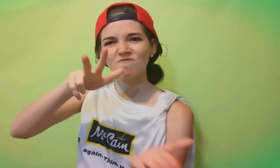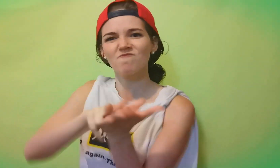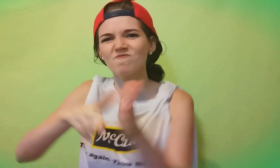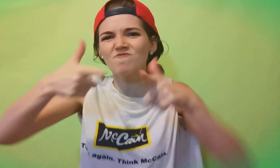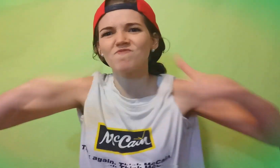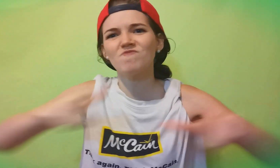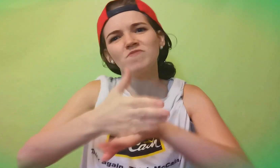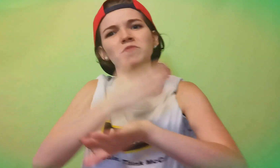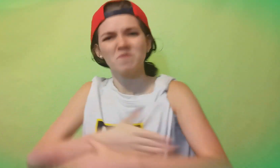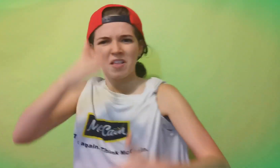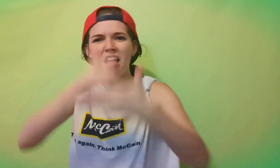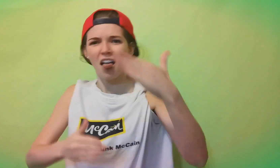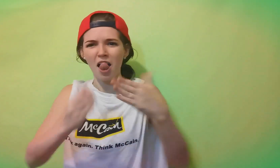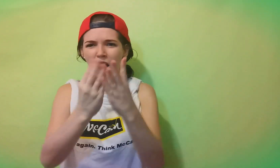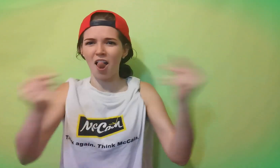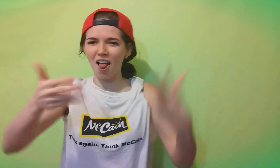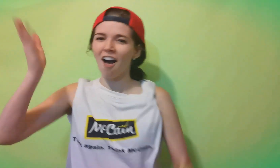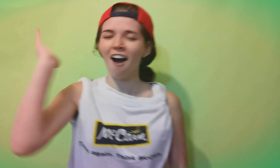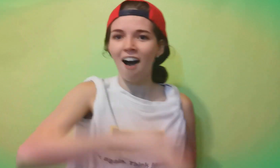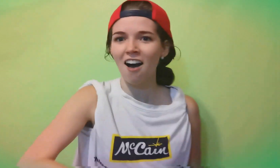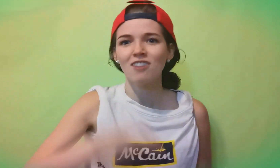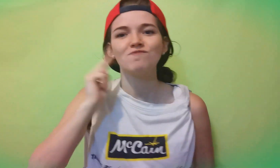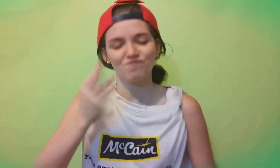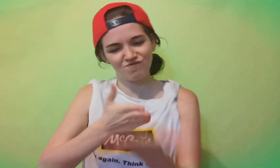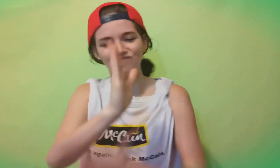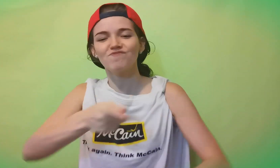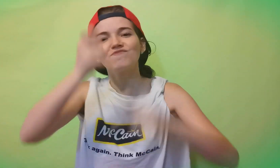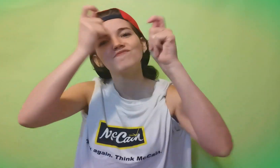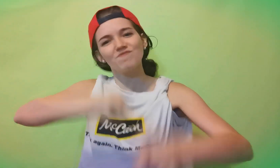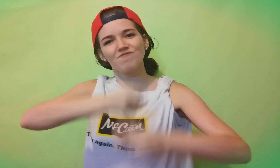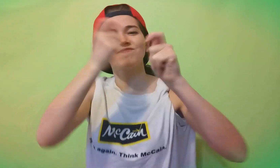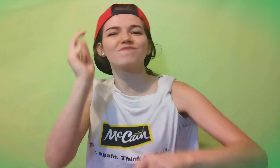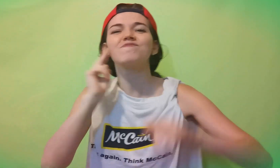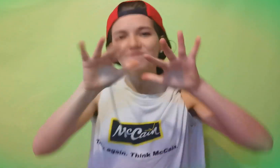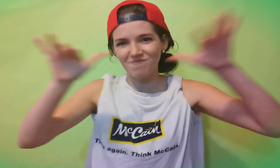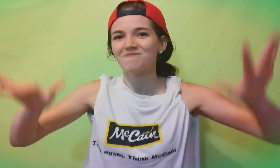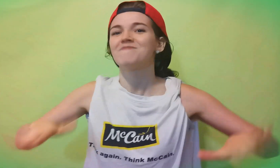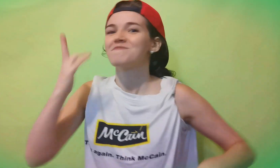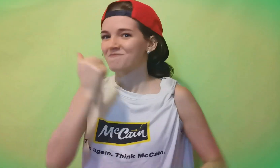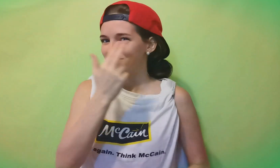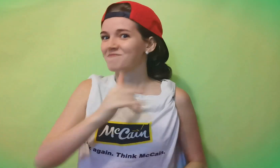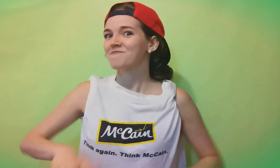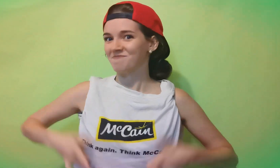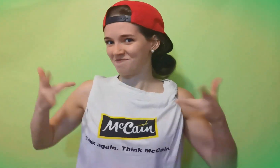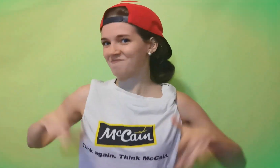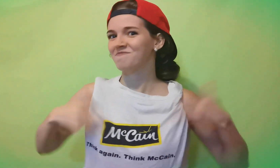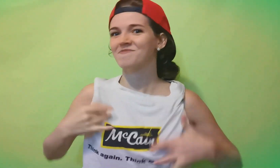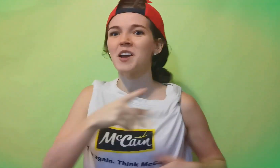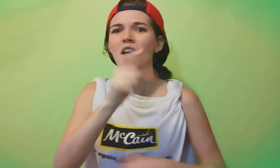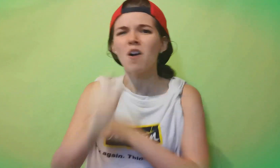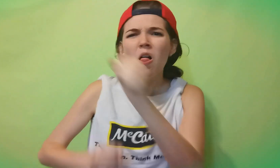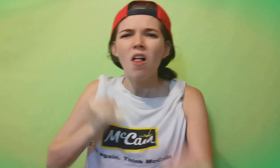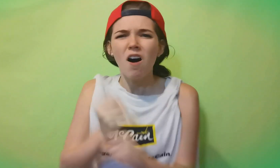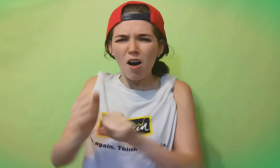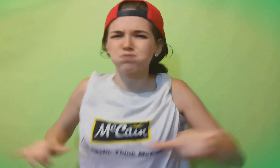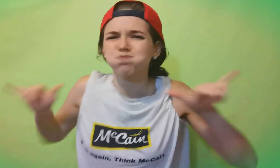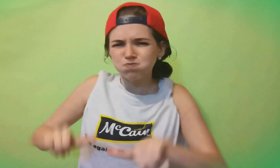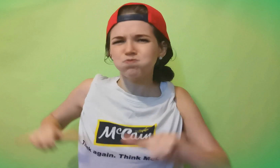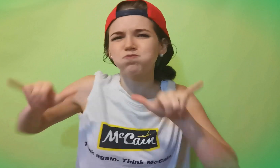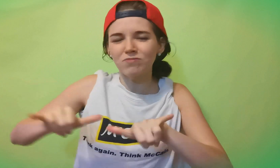12th official language previous barriers will vanish now that your rights are recognized your deaf people's lives are very nice here so many years patiently